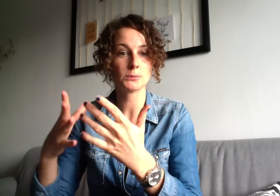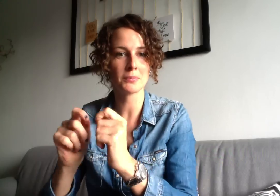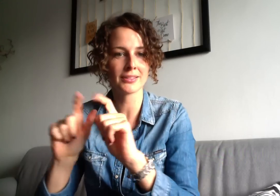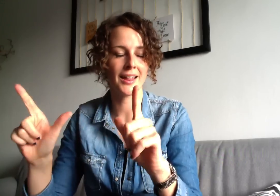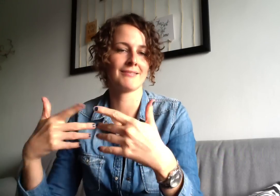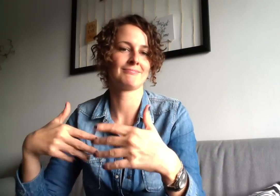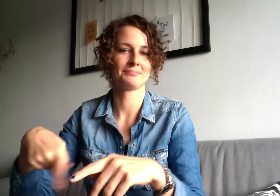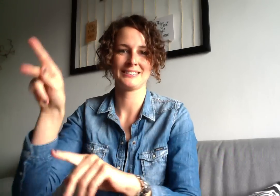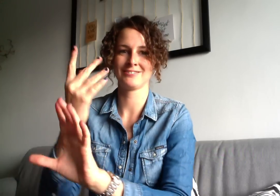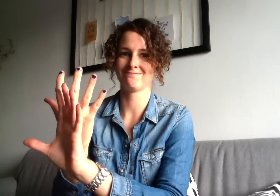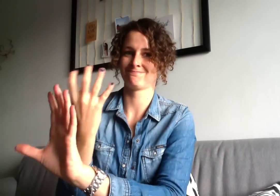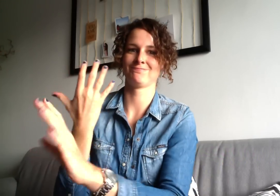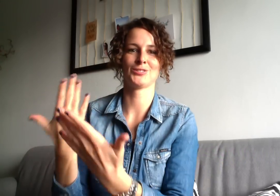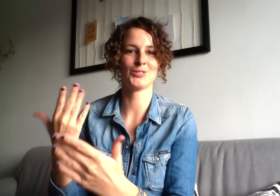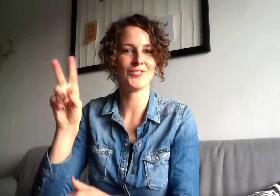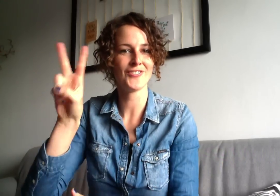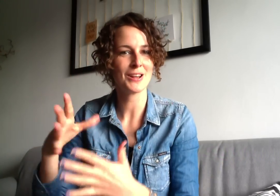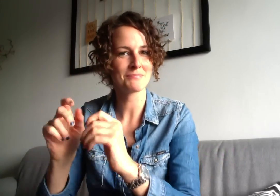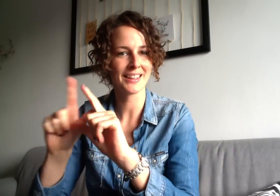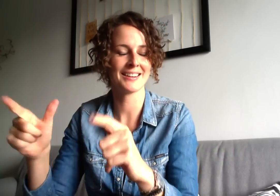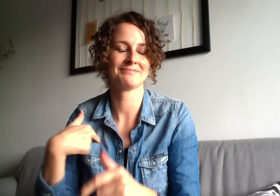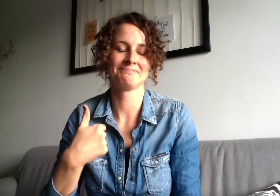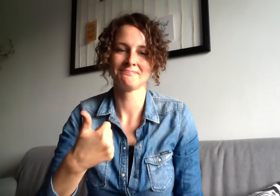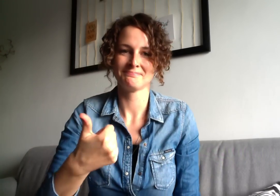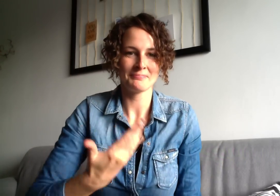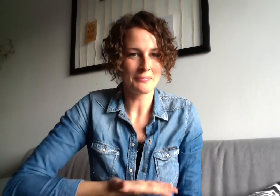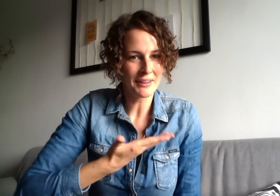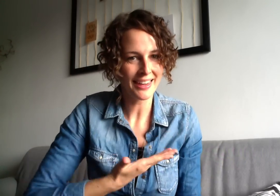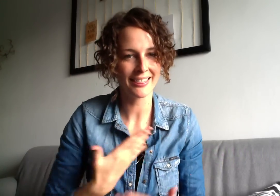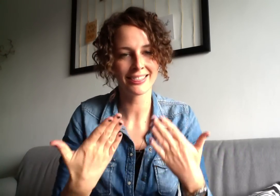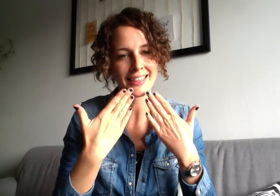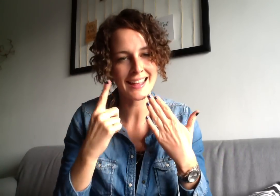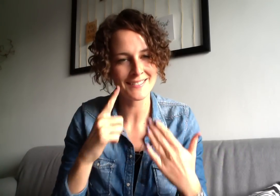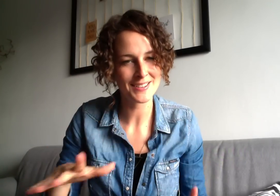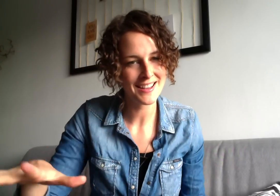Rothschild